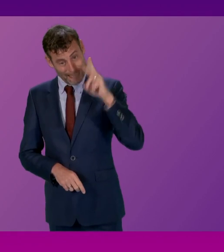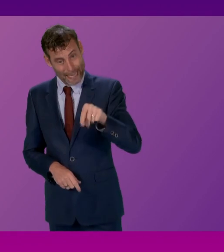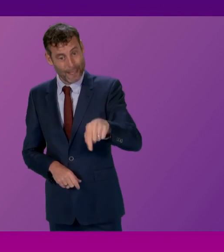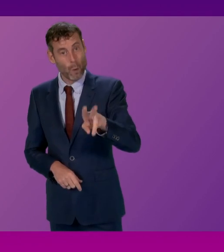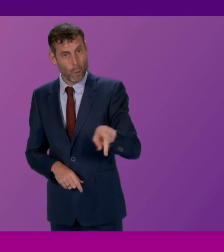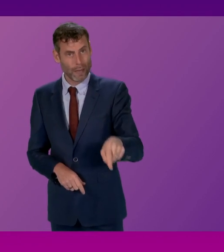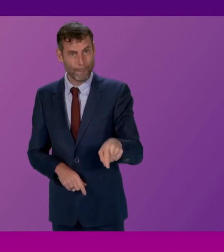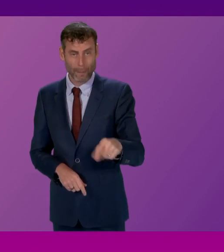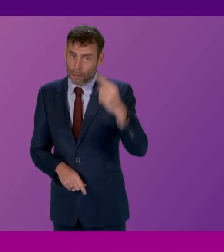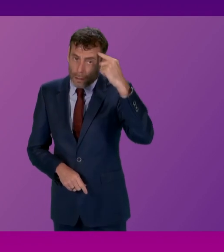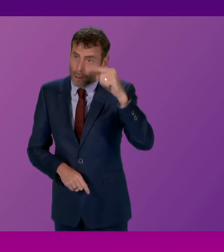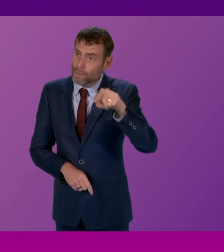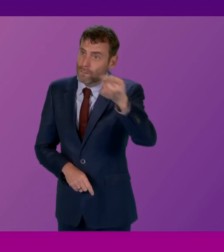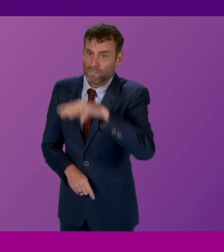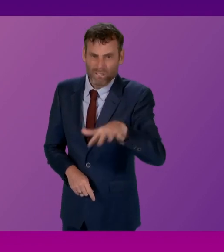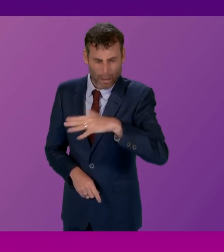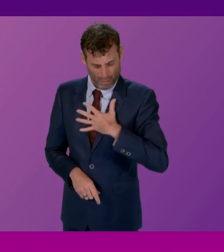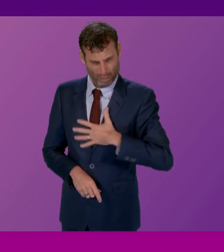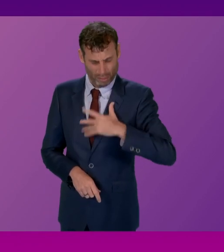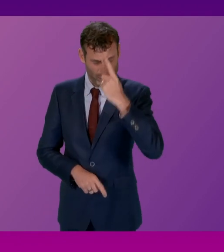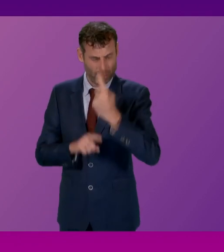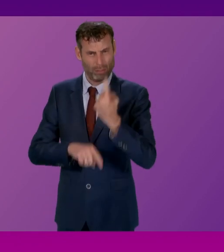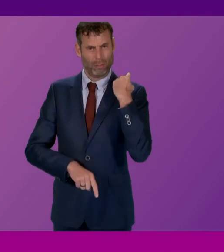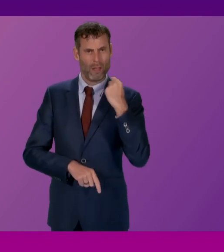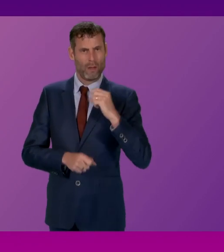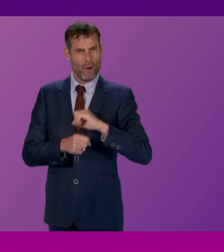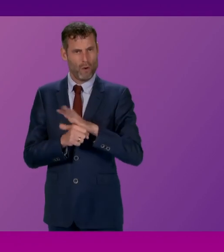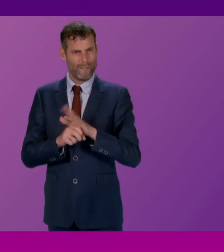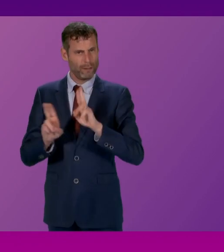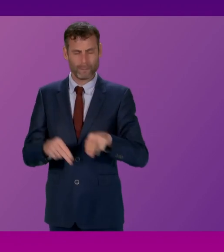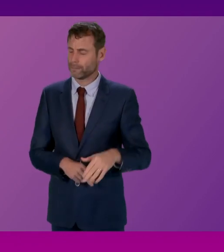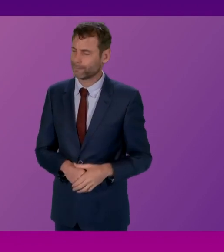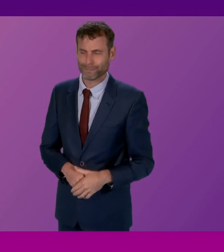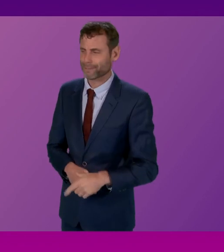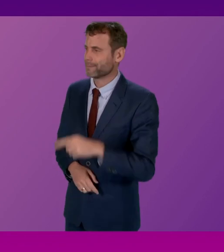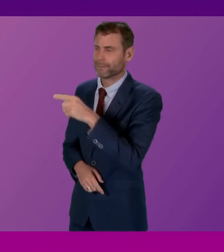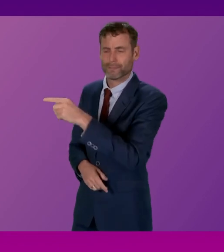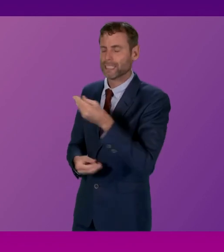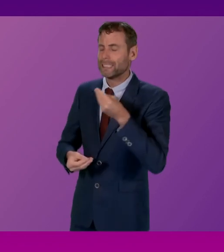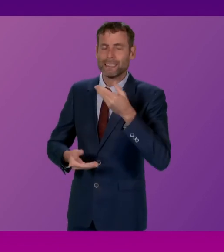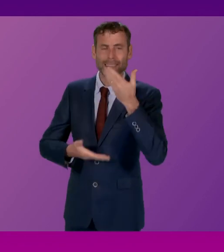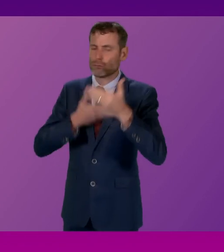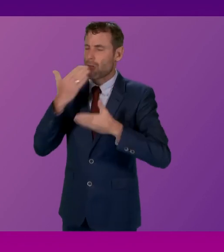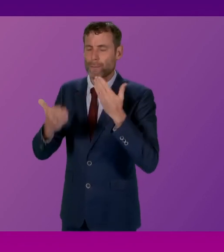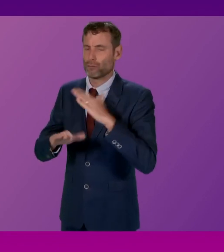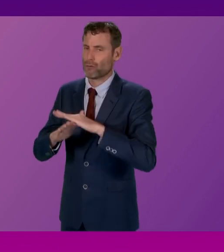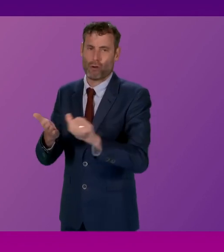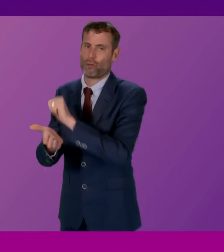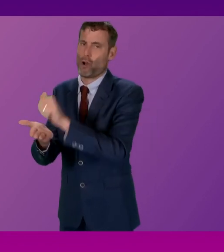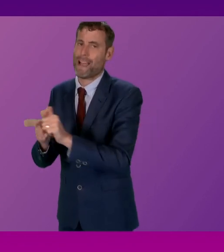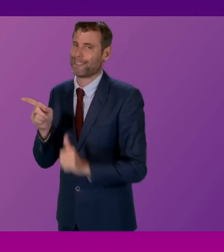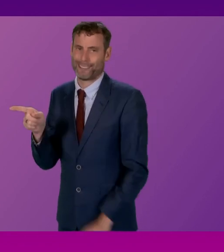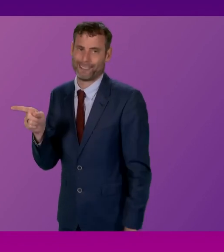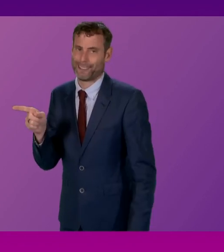answers? First Minister? That is a complete mischaracterisation. And of course, I did not inadvertently